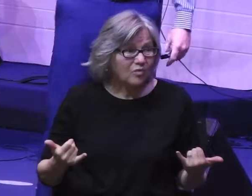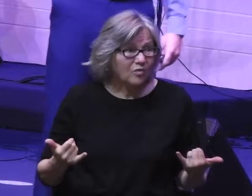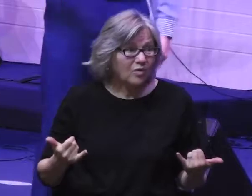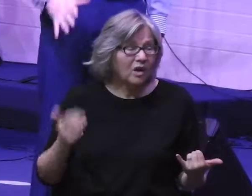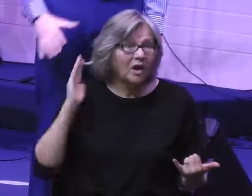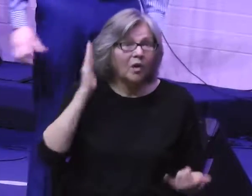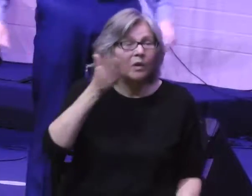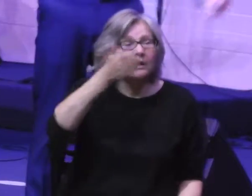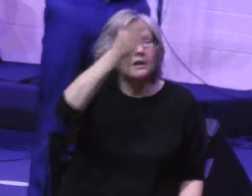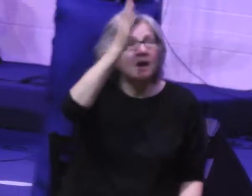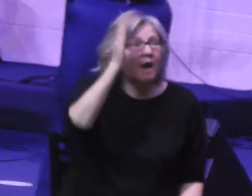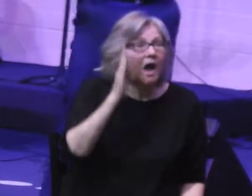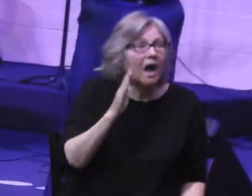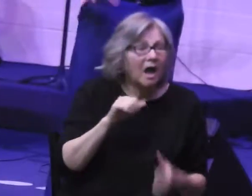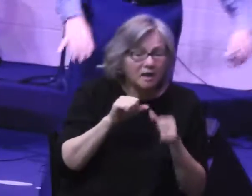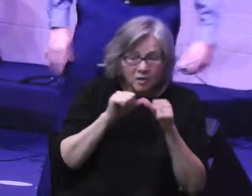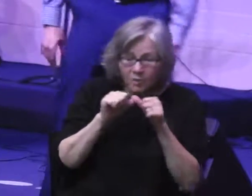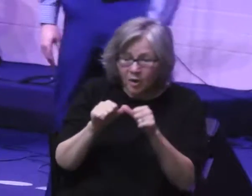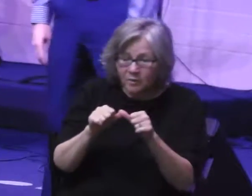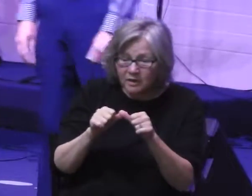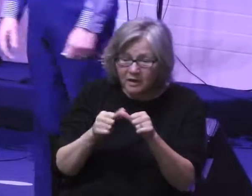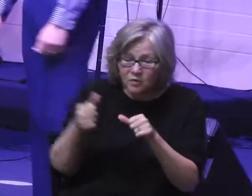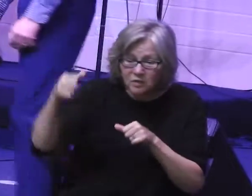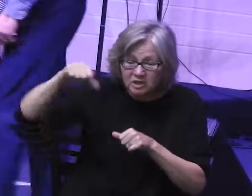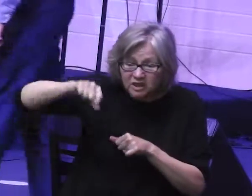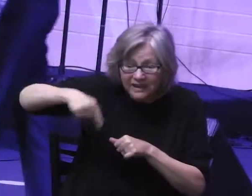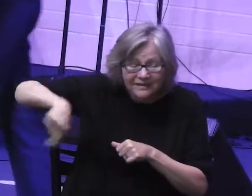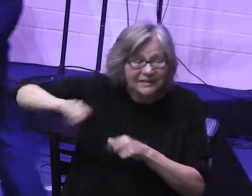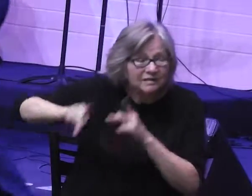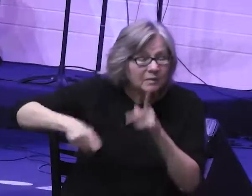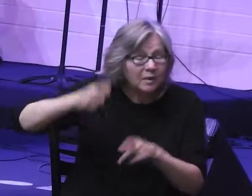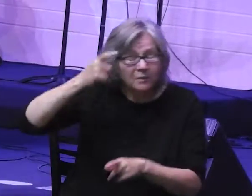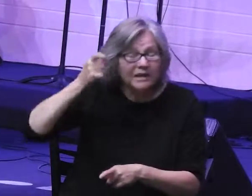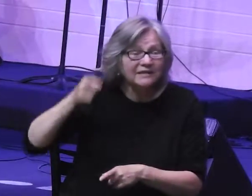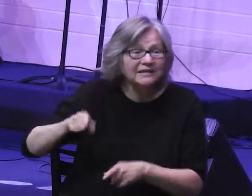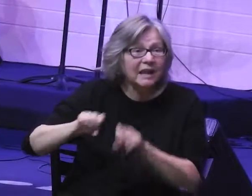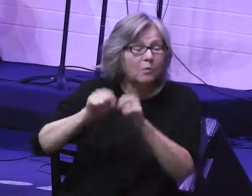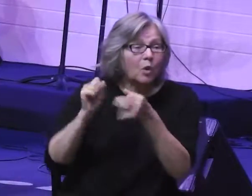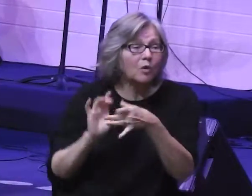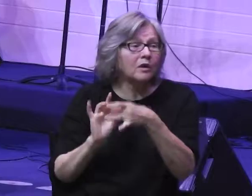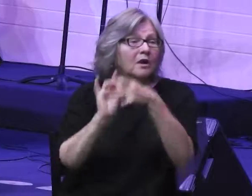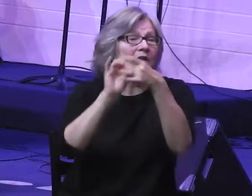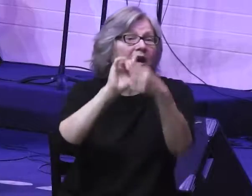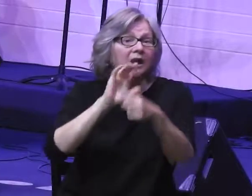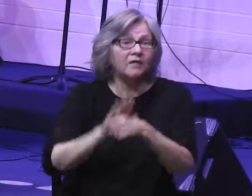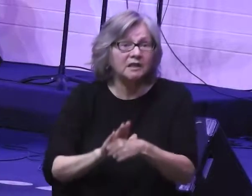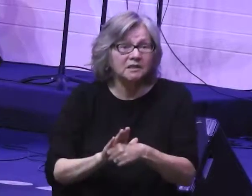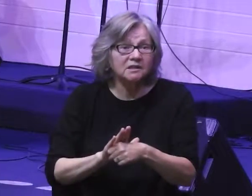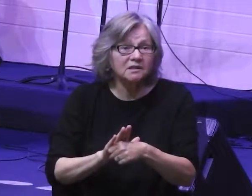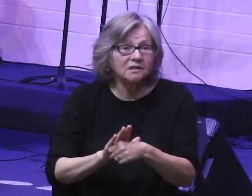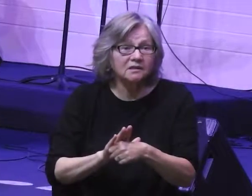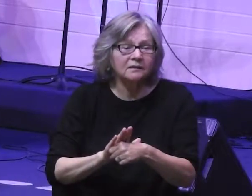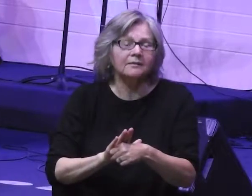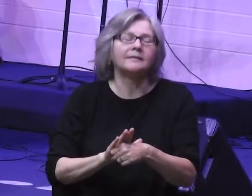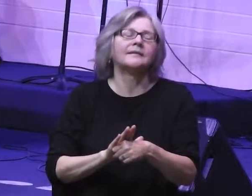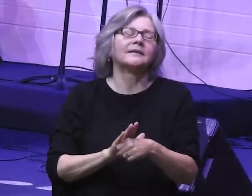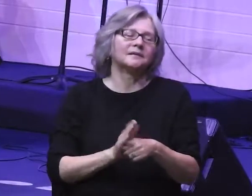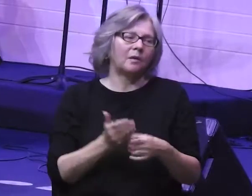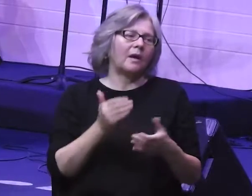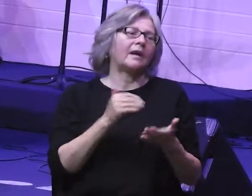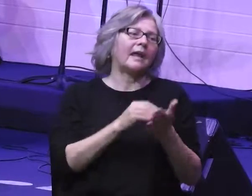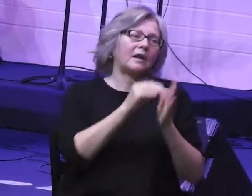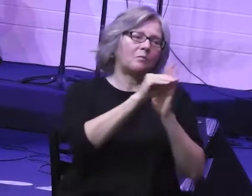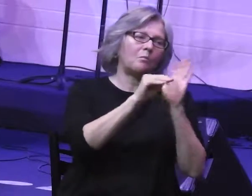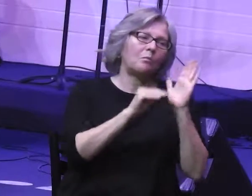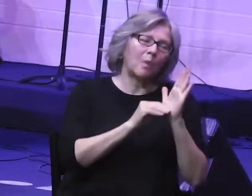Is God going to permanently reject this people because they've broken the covenant? And so once